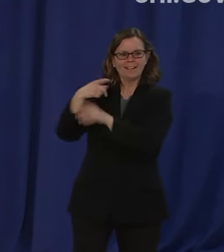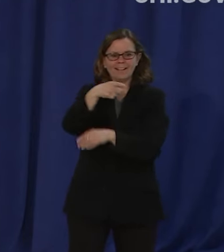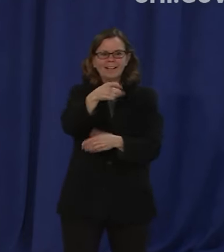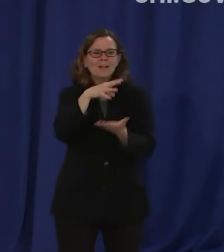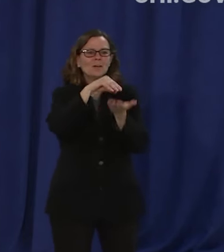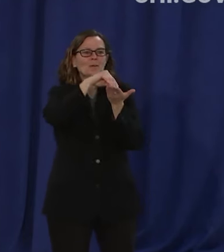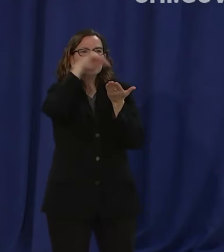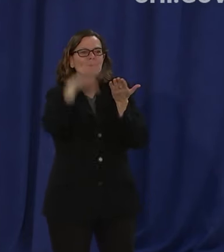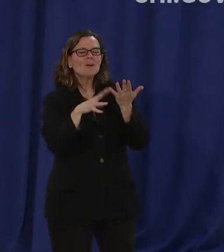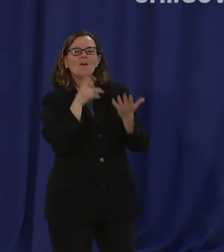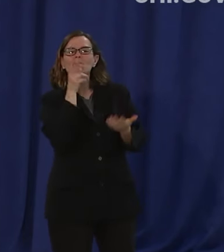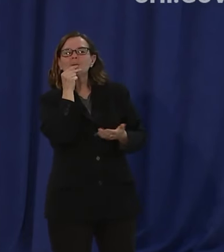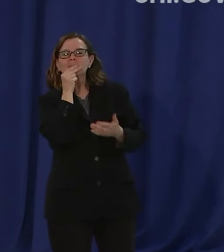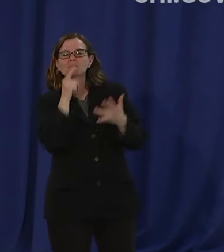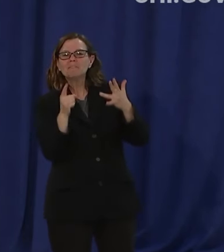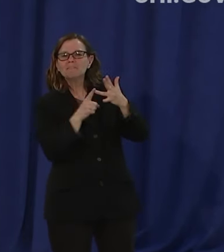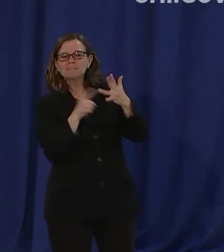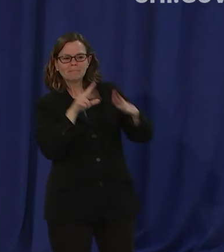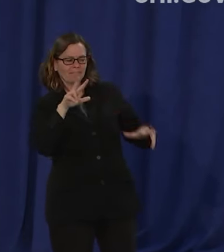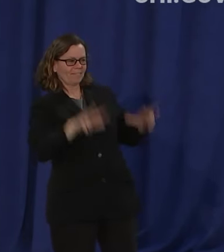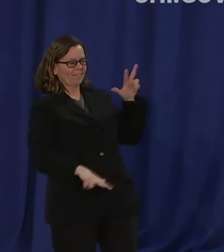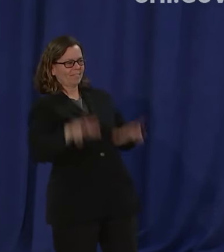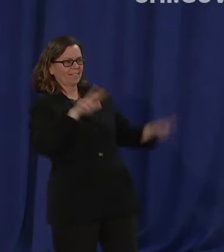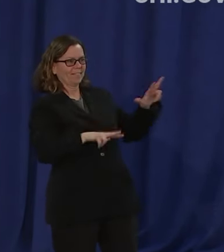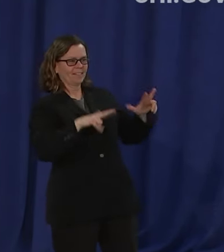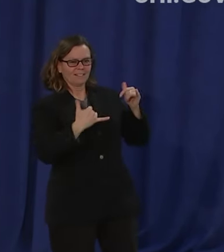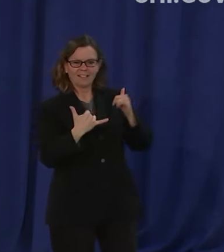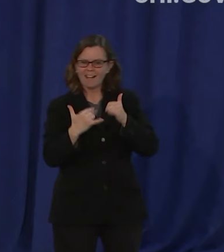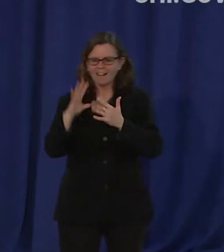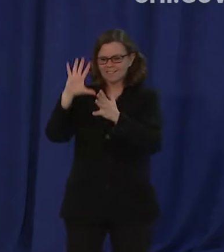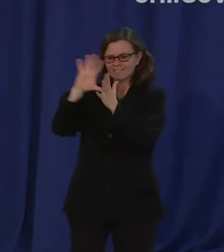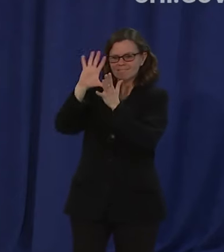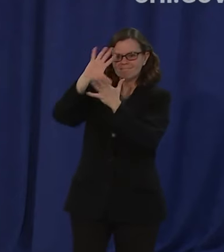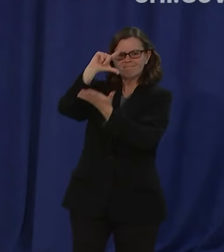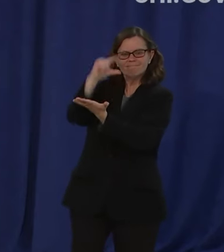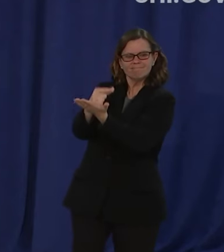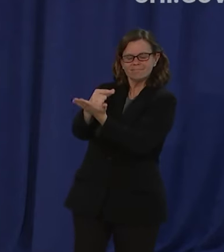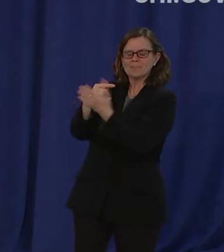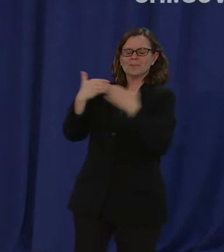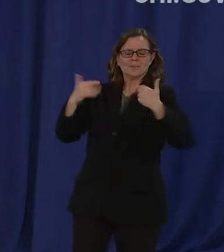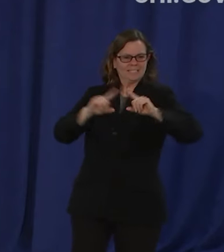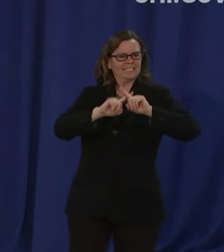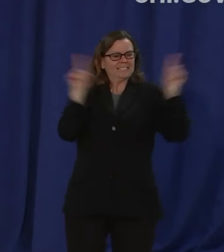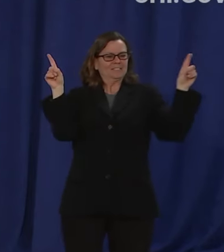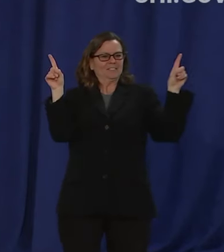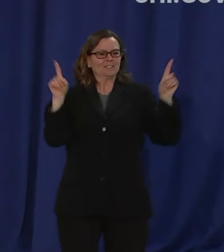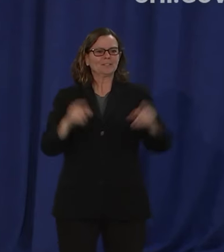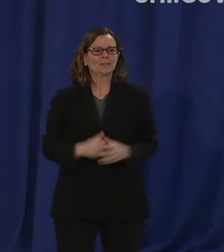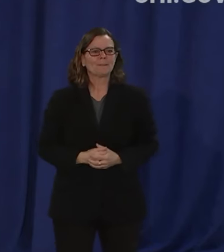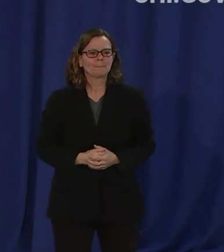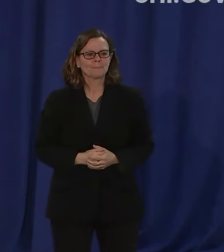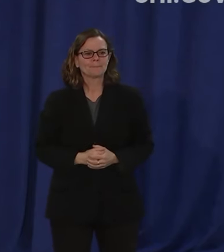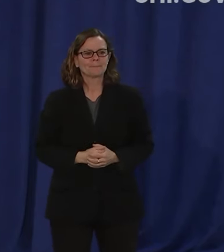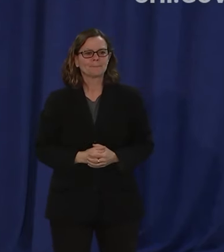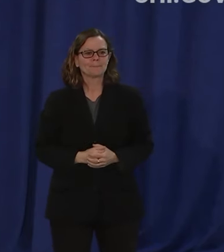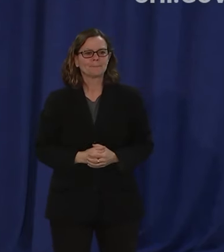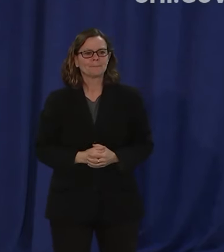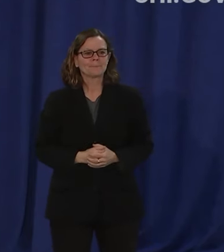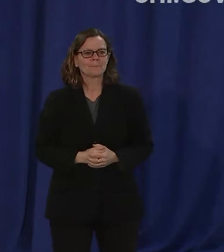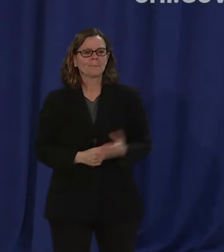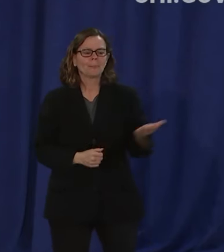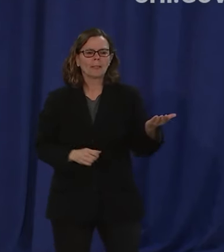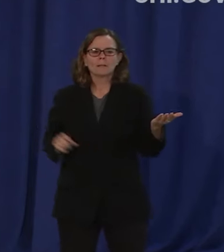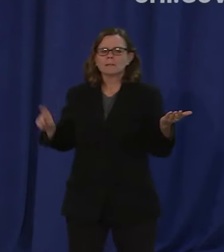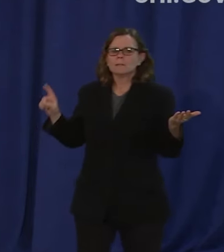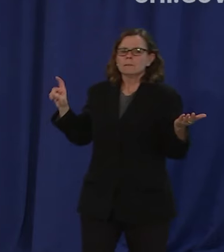upon that i would expect question from wbz do you anticipate that you have the votes to pass